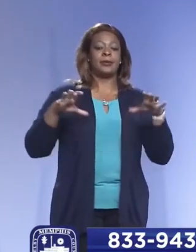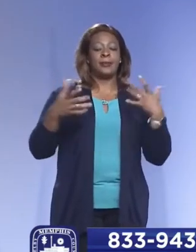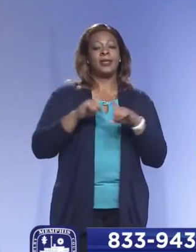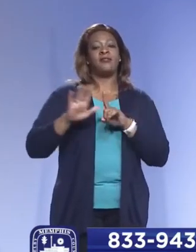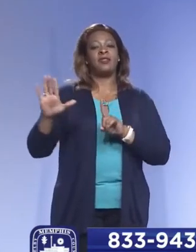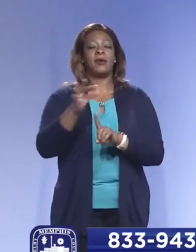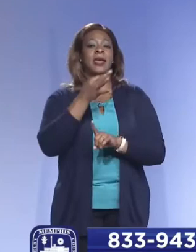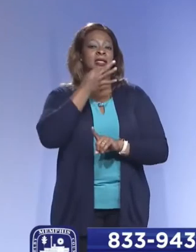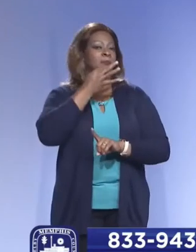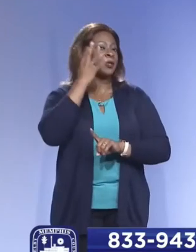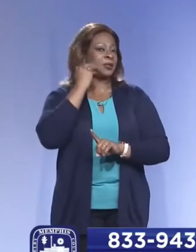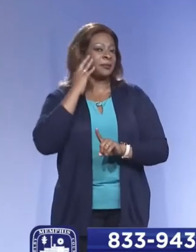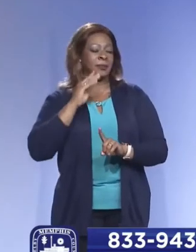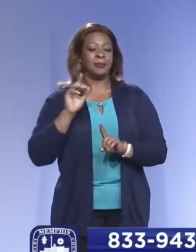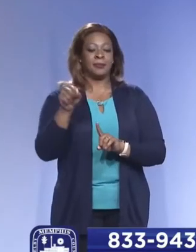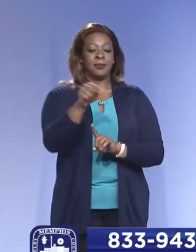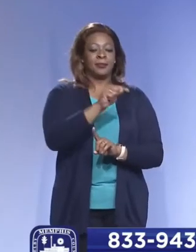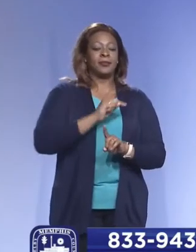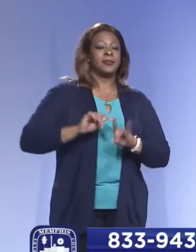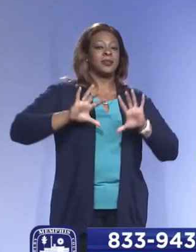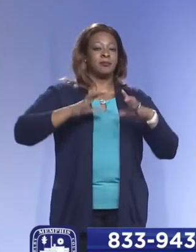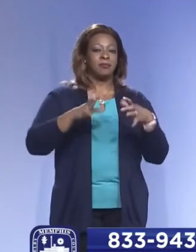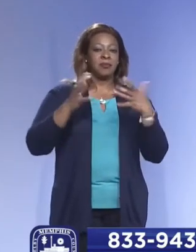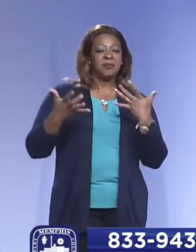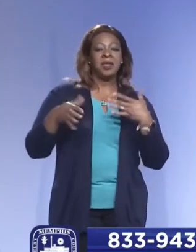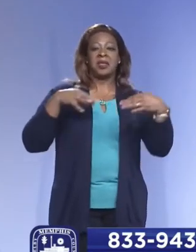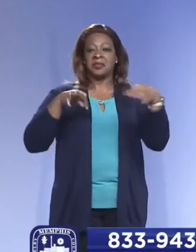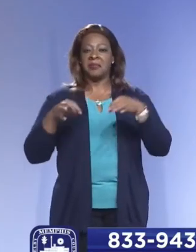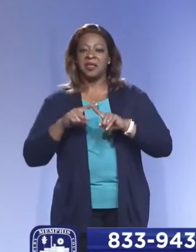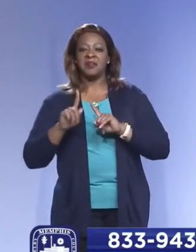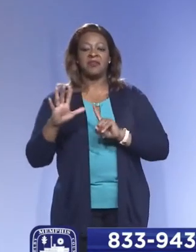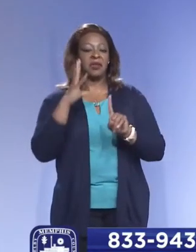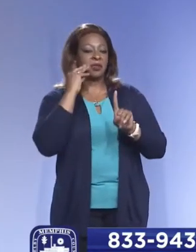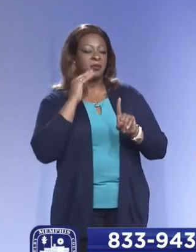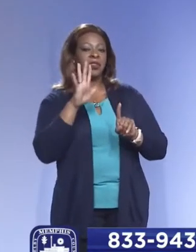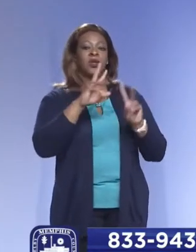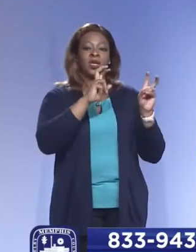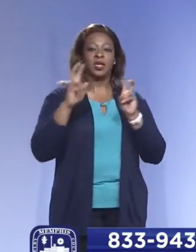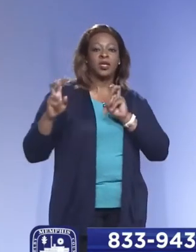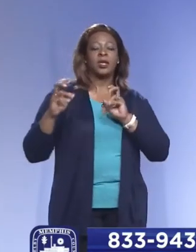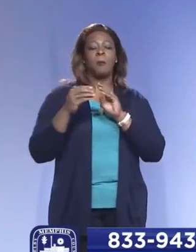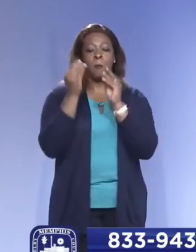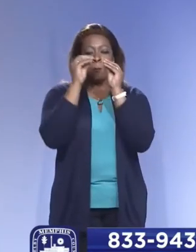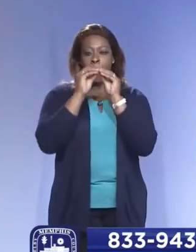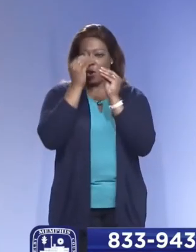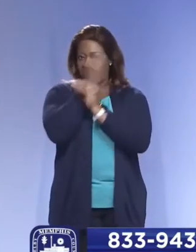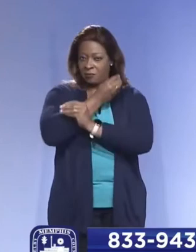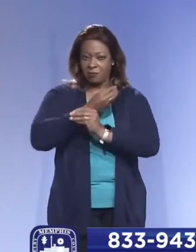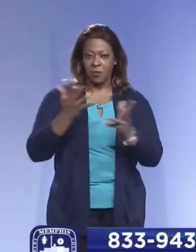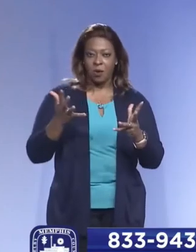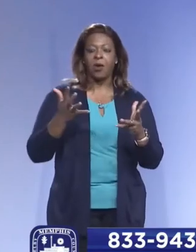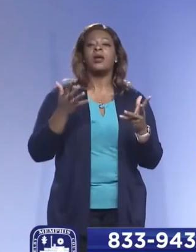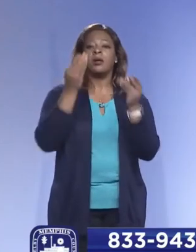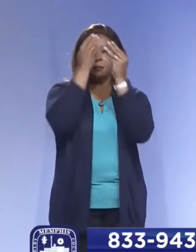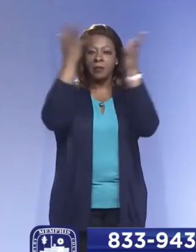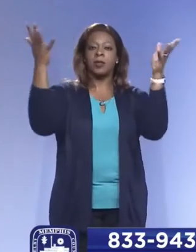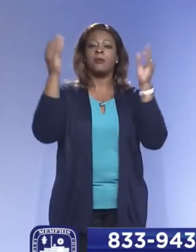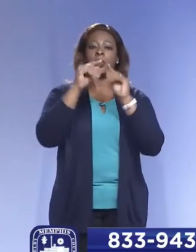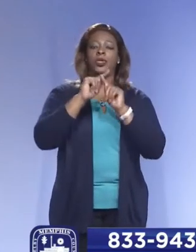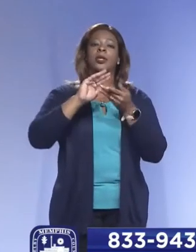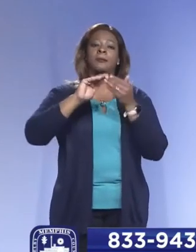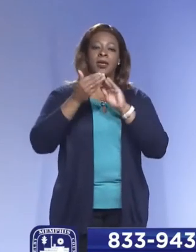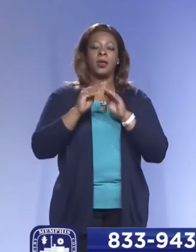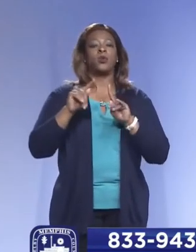expertise and can shed light on issues so that we have a more informed decision as a community when we take